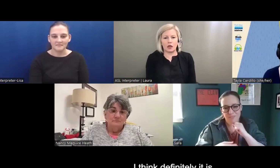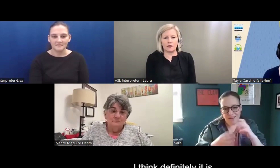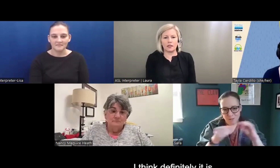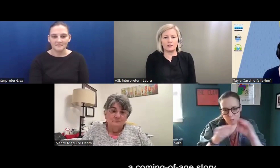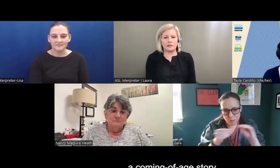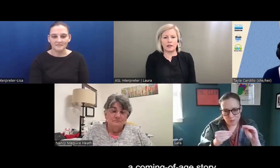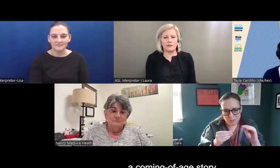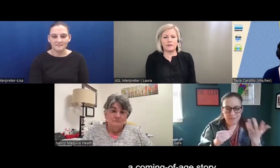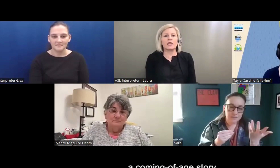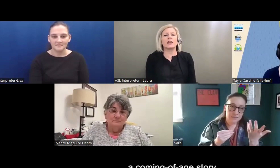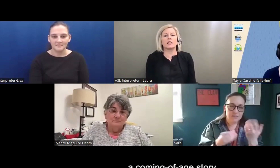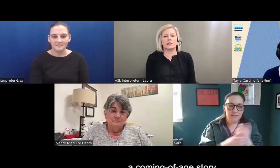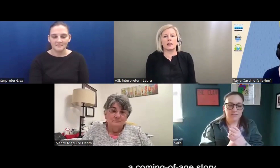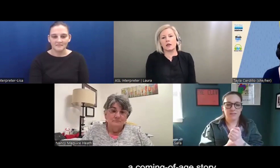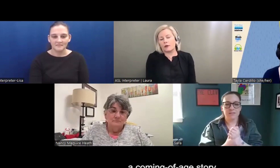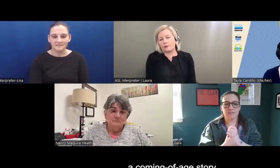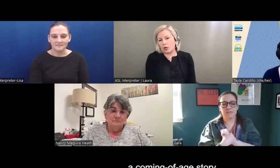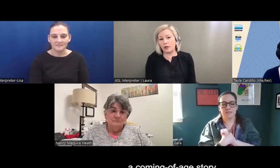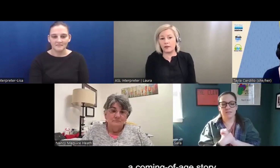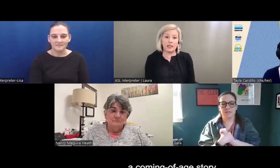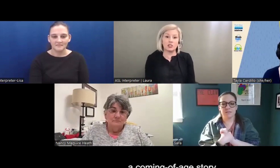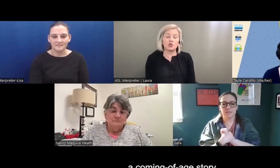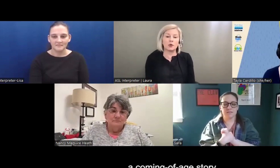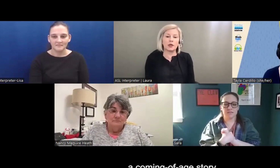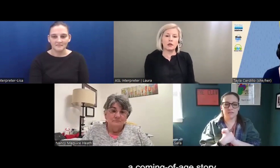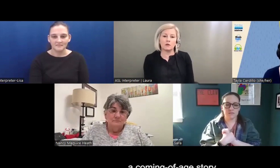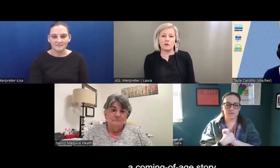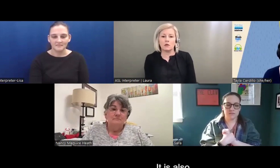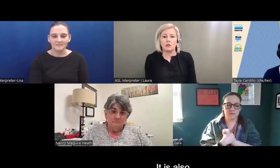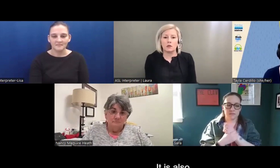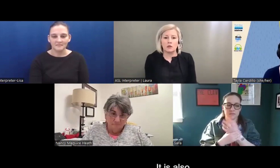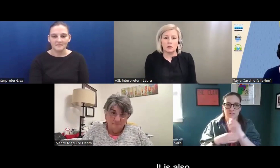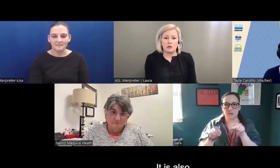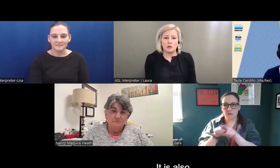I think definitely it's a coming of age story.